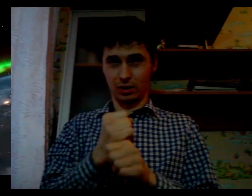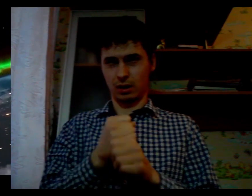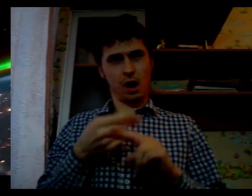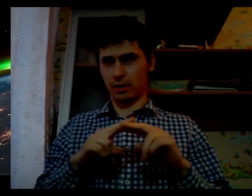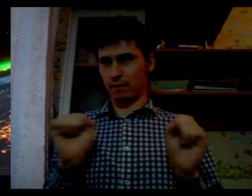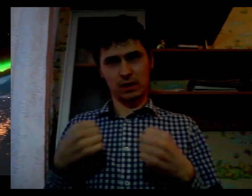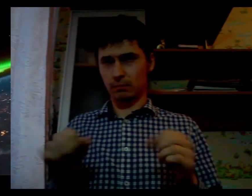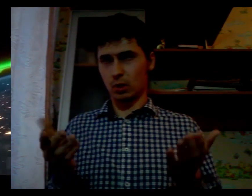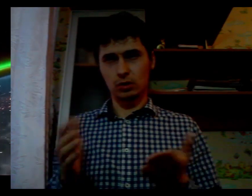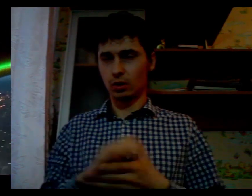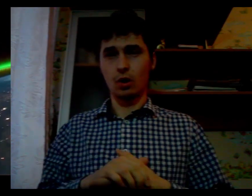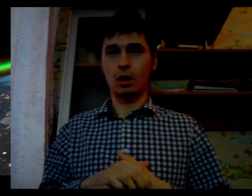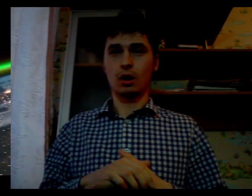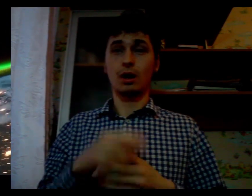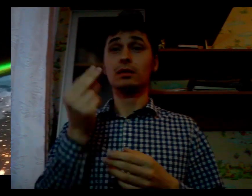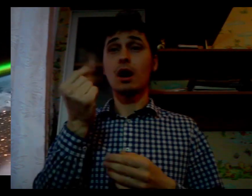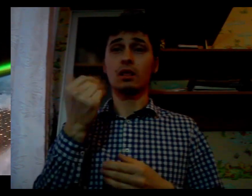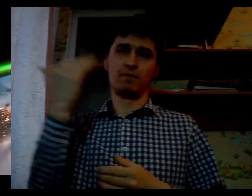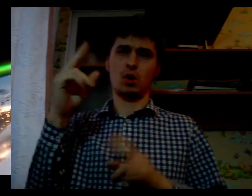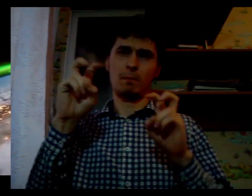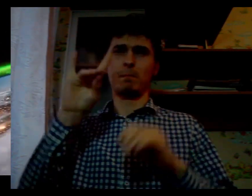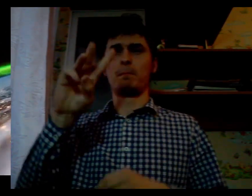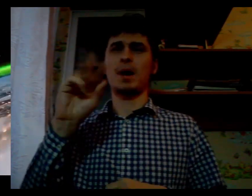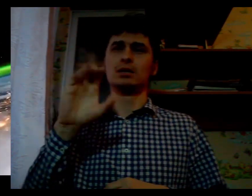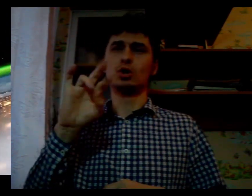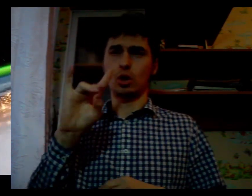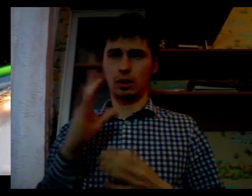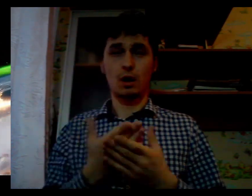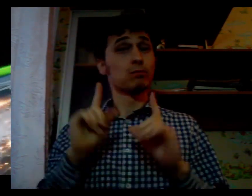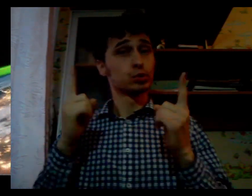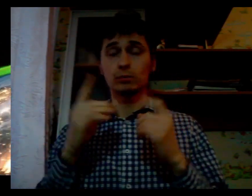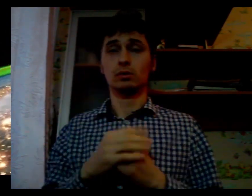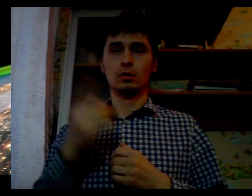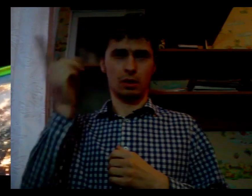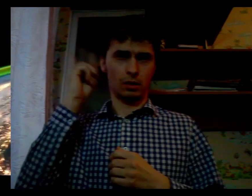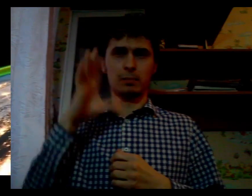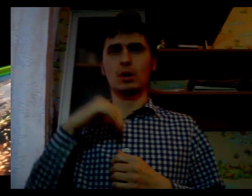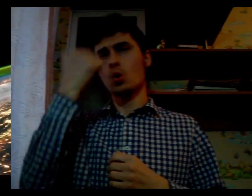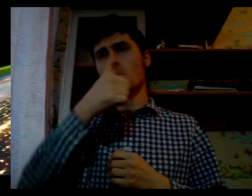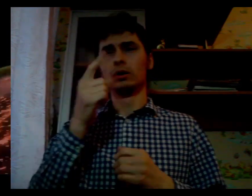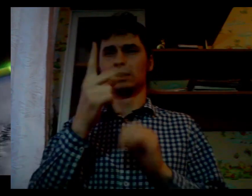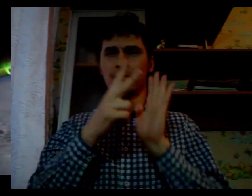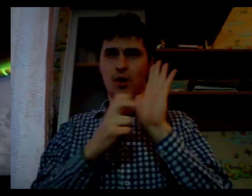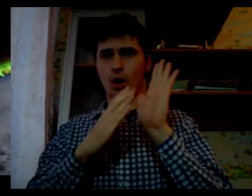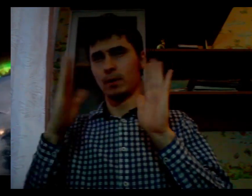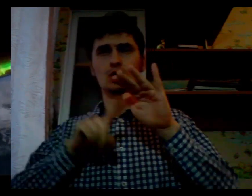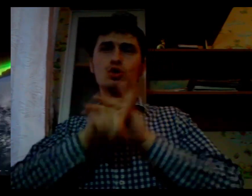Realizing this goal will require an intrepidorial spirit, a new generation of scientists.